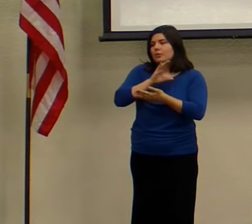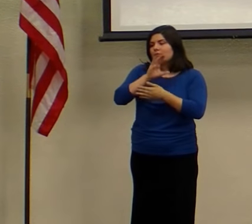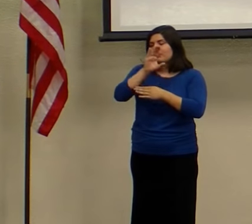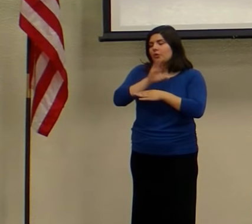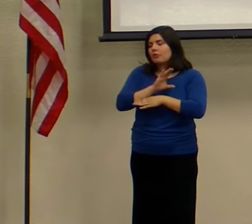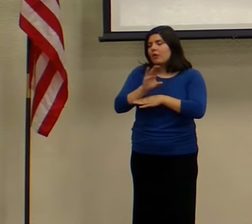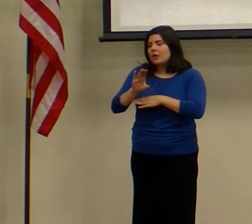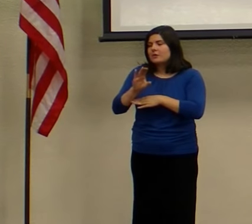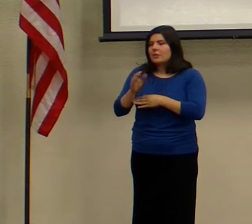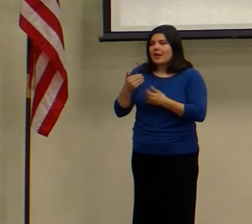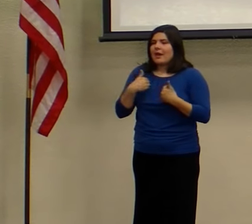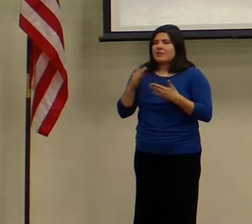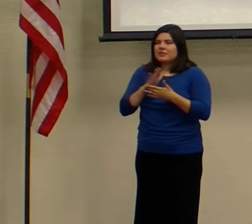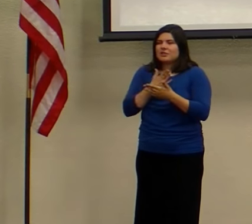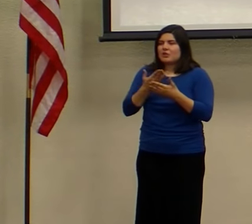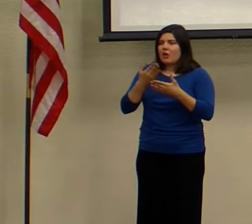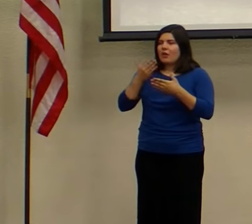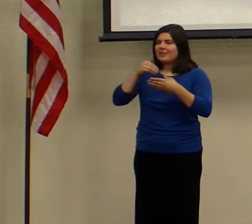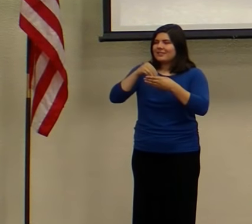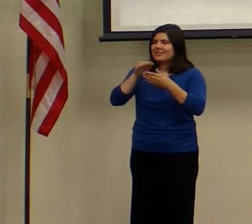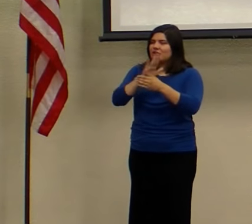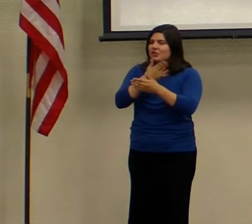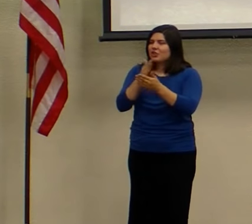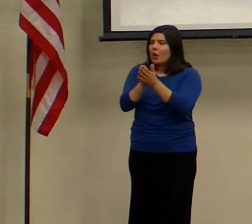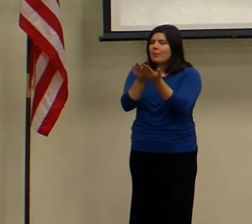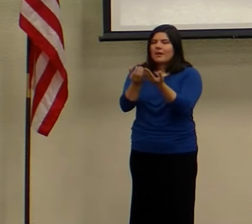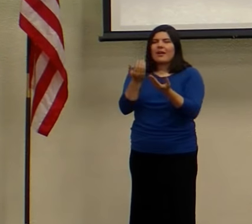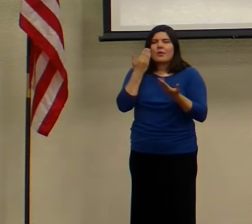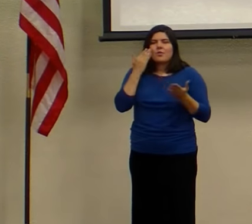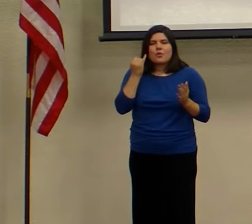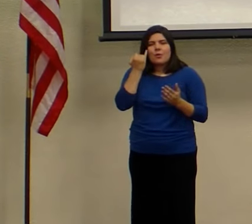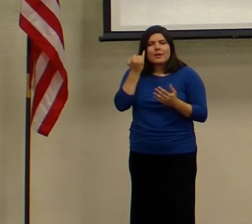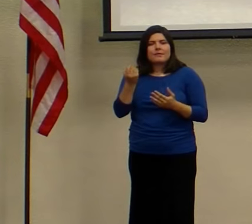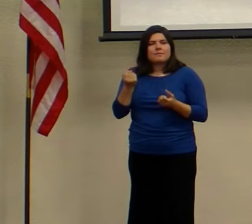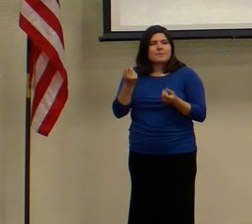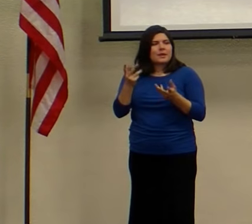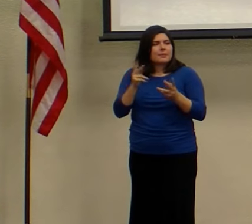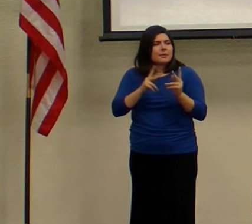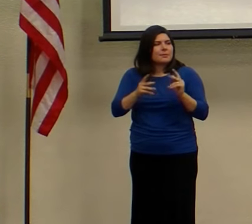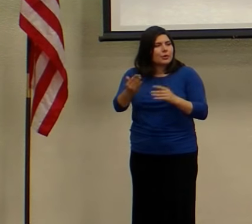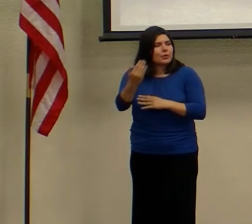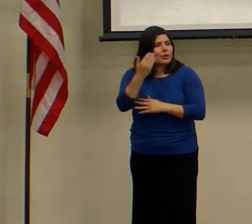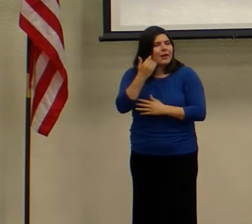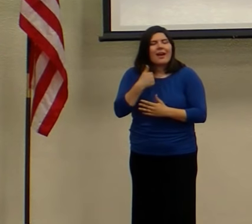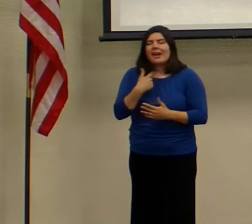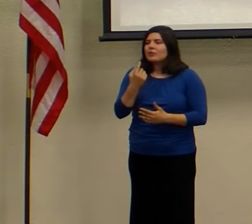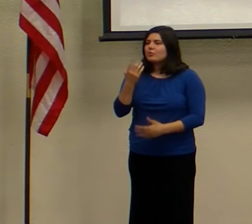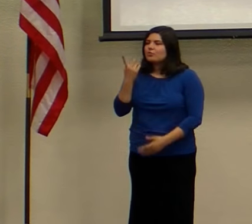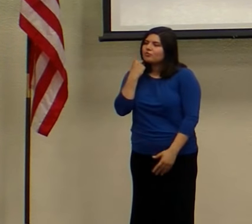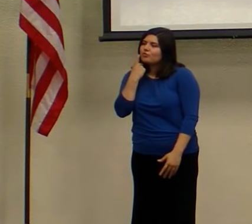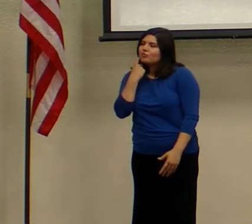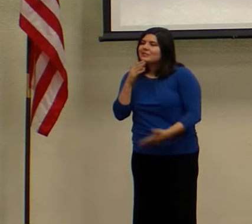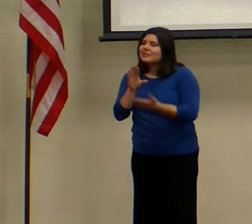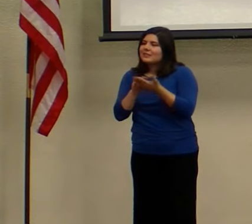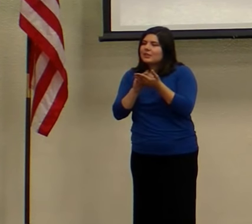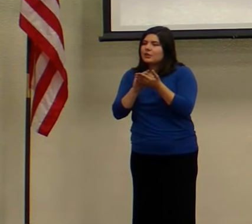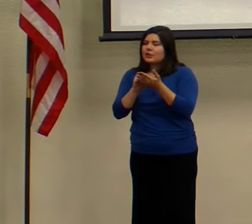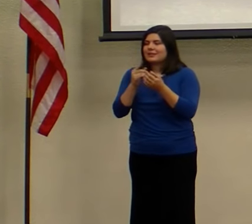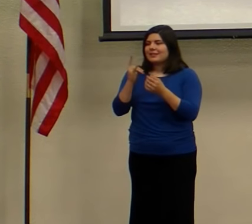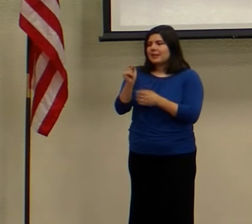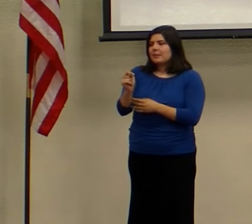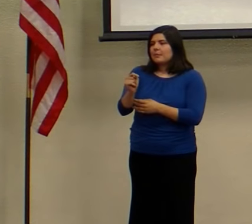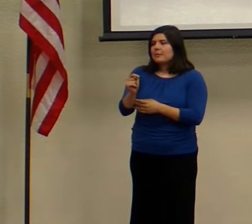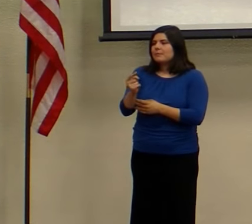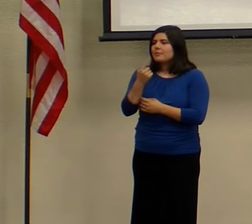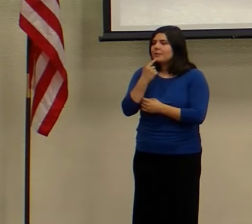There's a song in our songbook, and I actually don't know if many people know this song. I only learned it just a few years ago, but it's called For Those